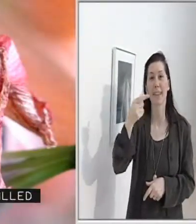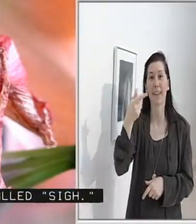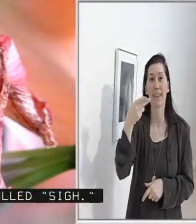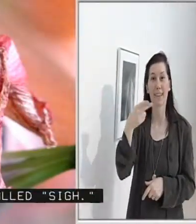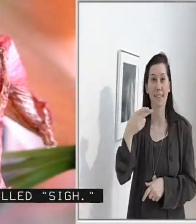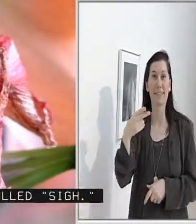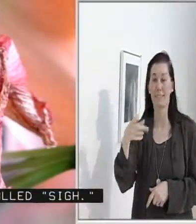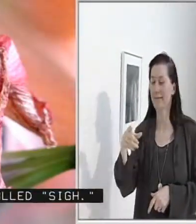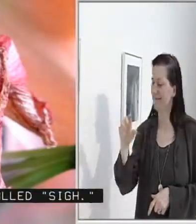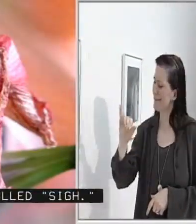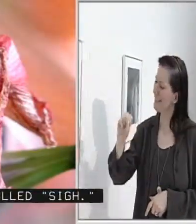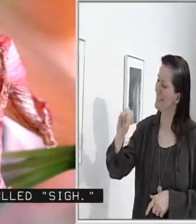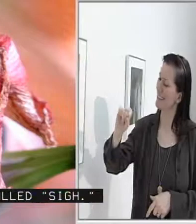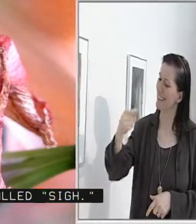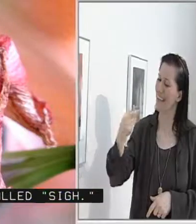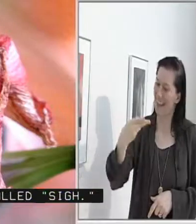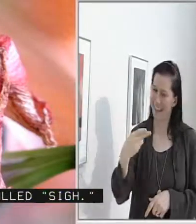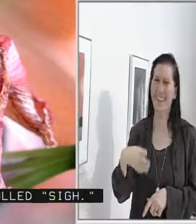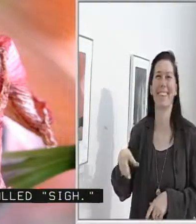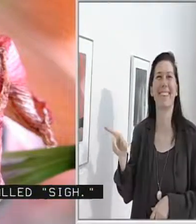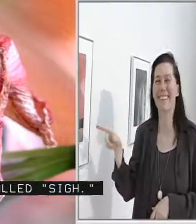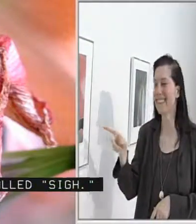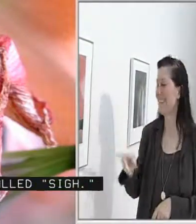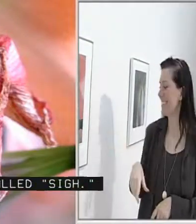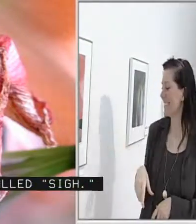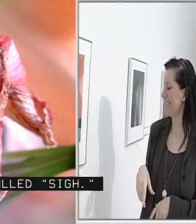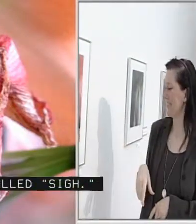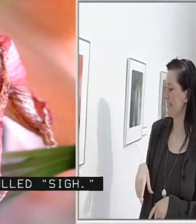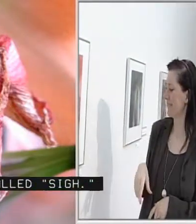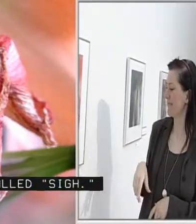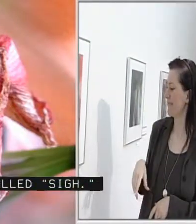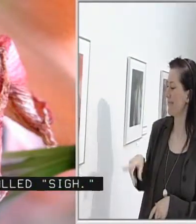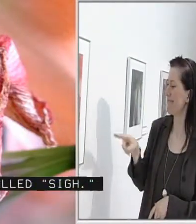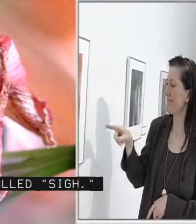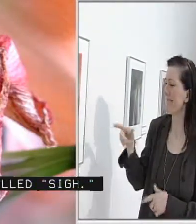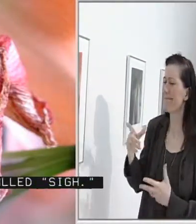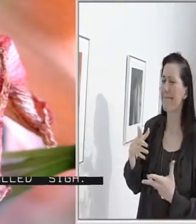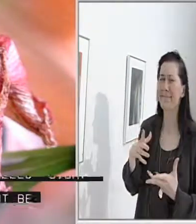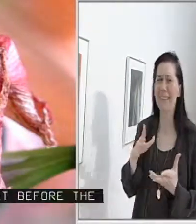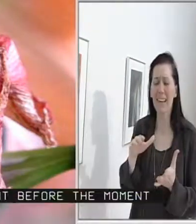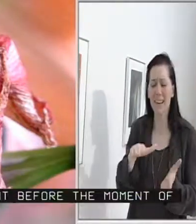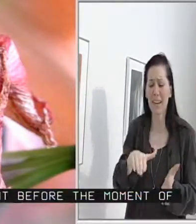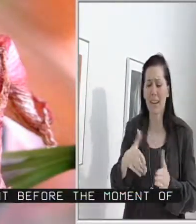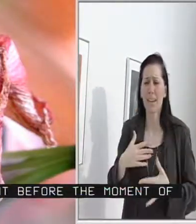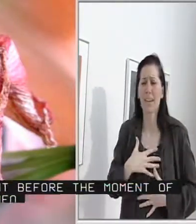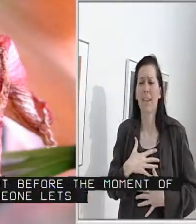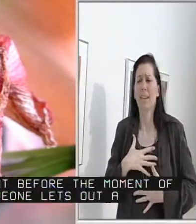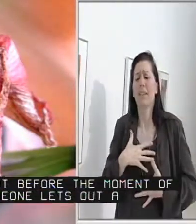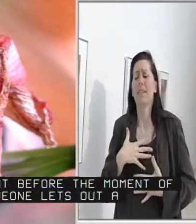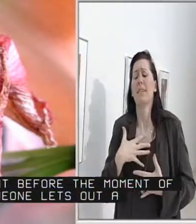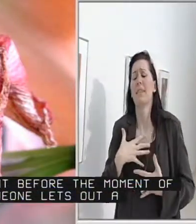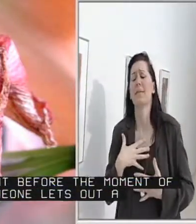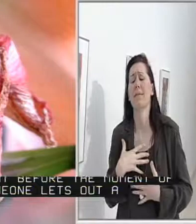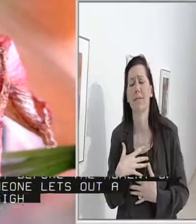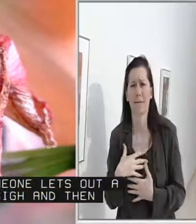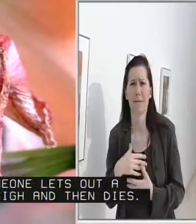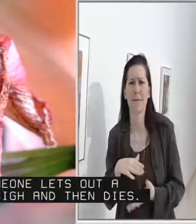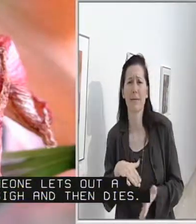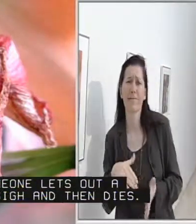This is called sigh. This sigh. As if right before the moment of death someone lets out a